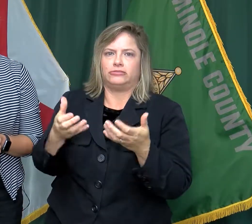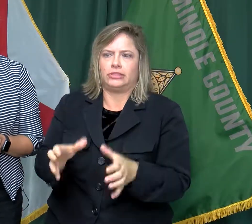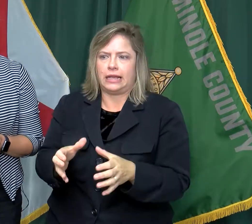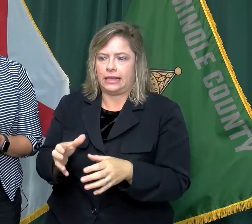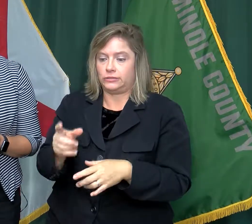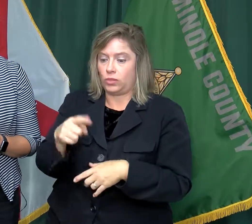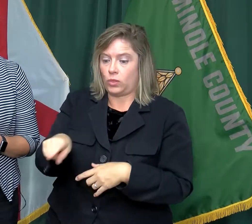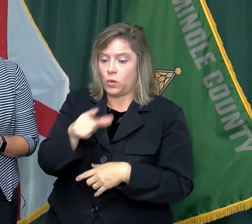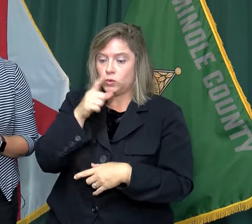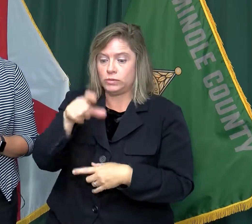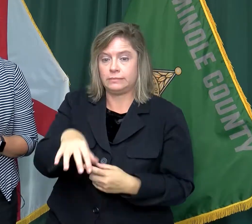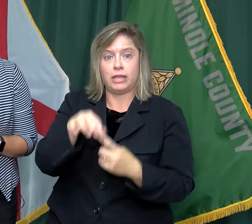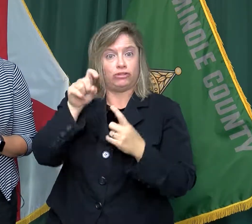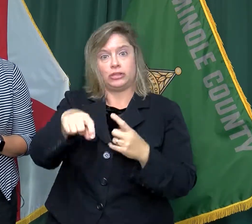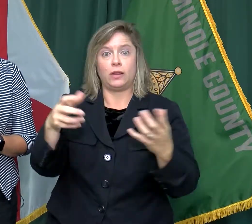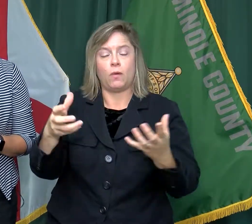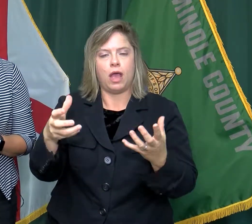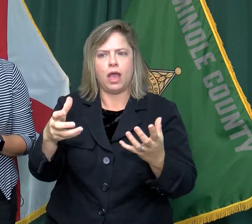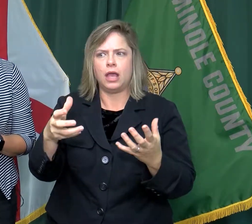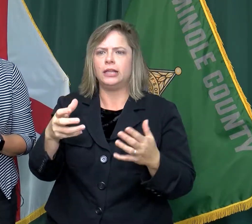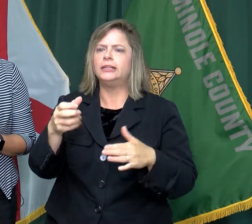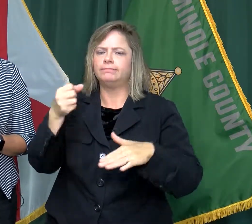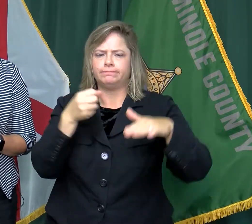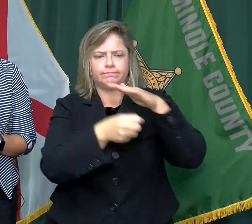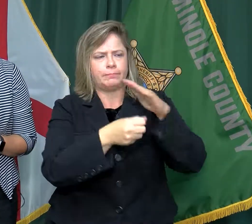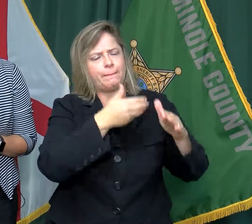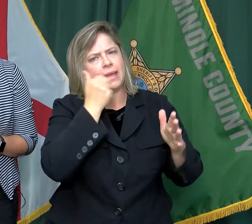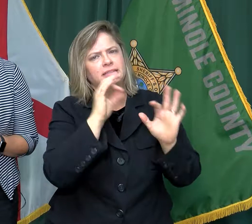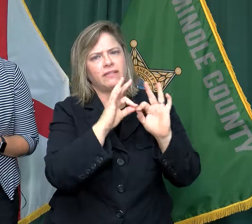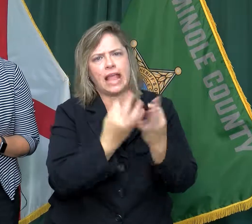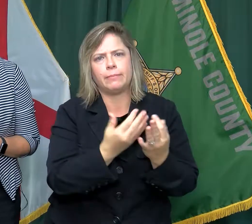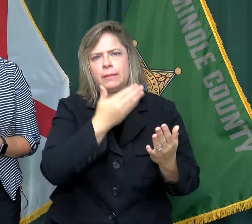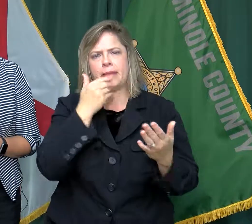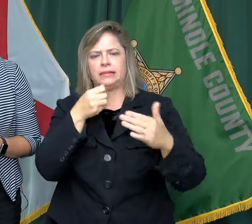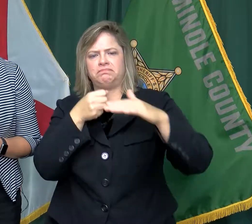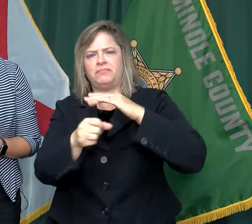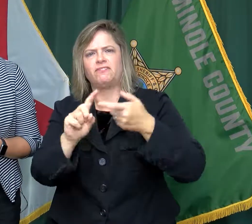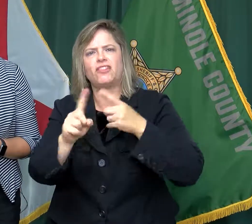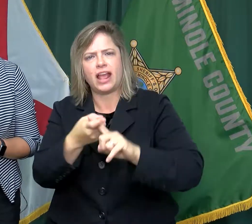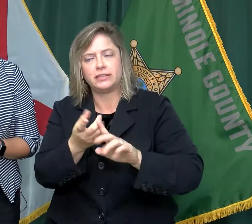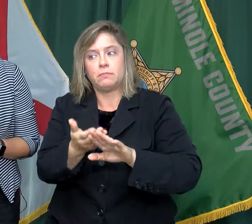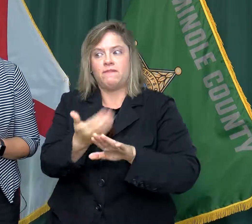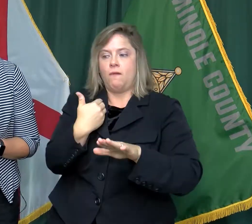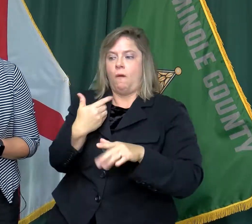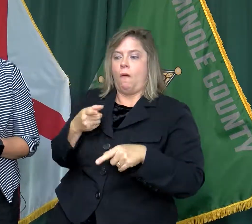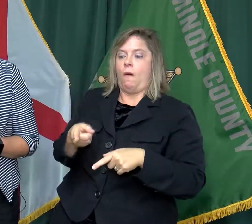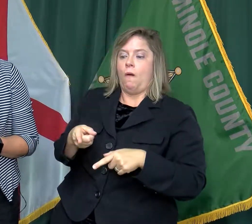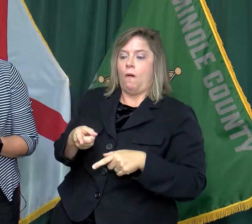and individuals with special needs should consider sheltering with relatives or friends prior to the use of a shelter.